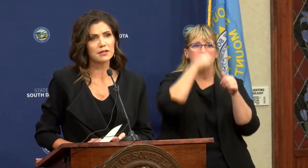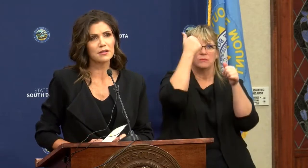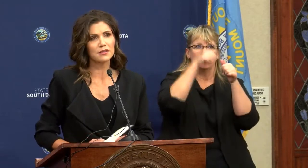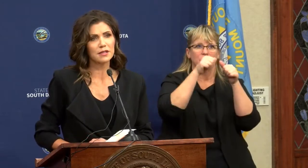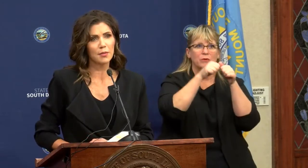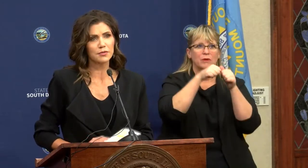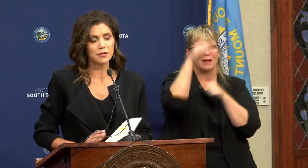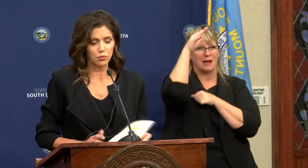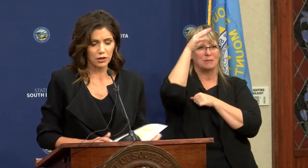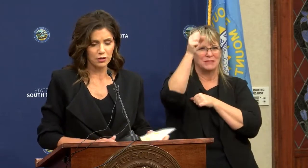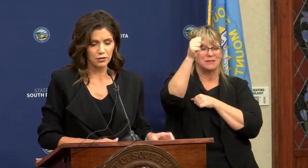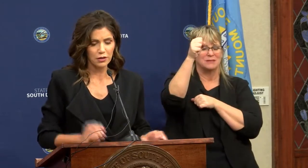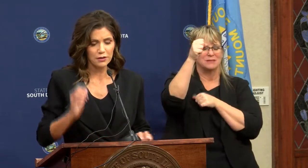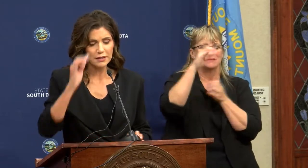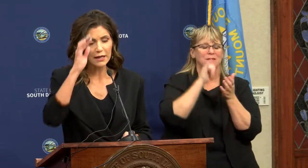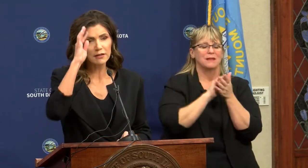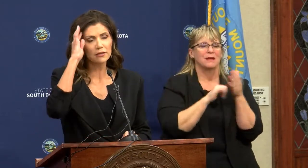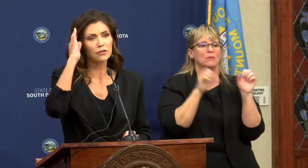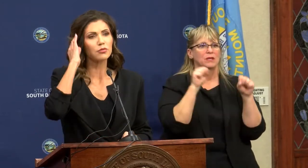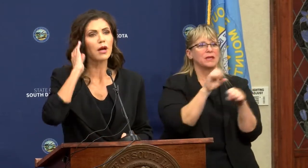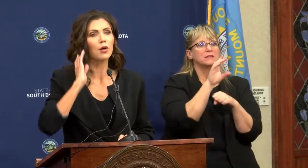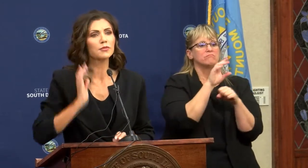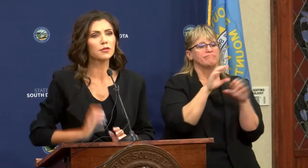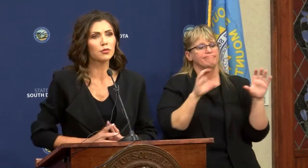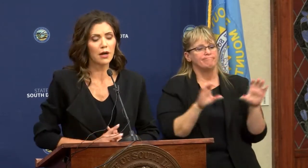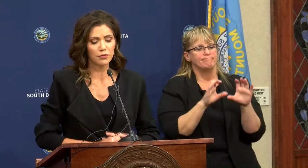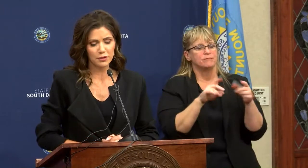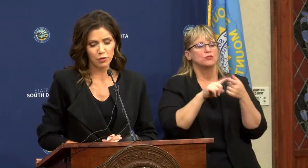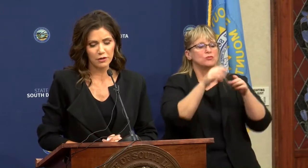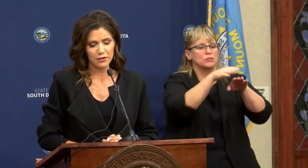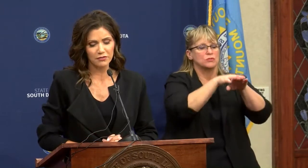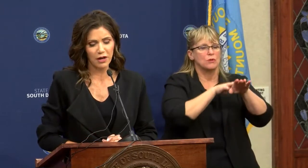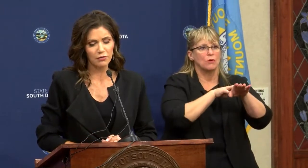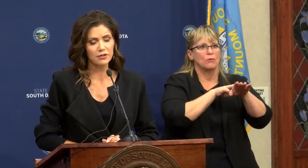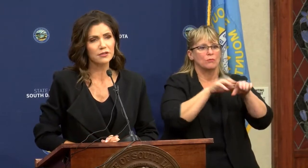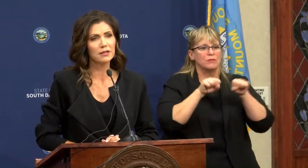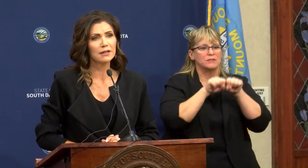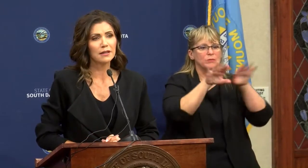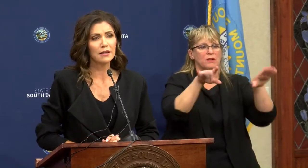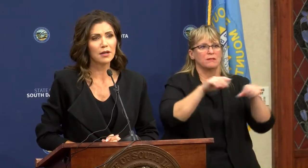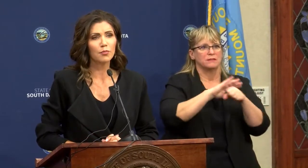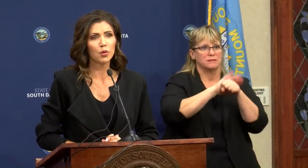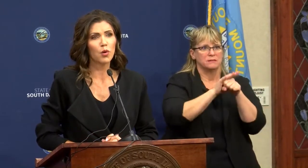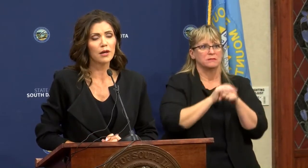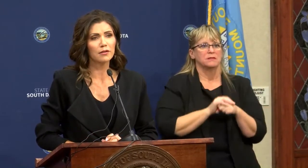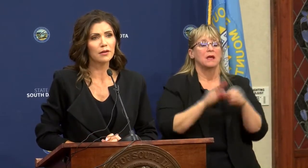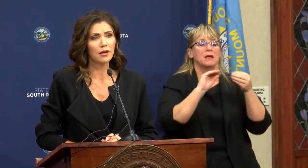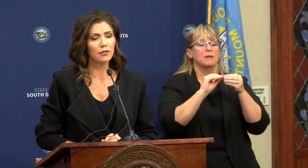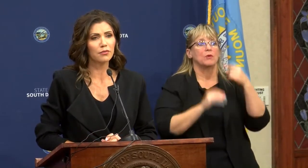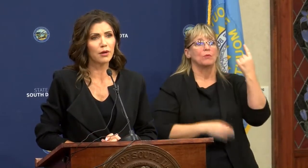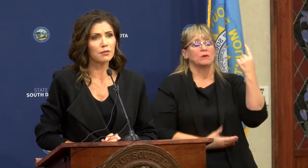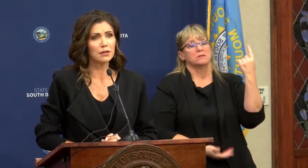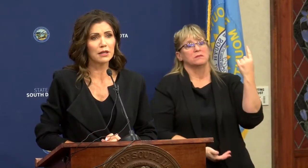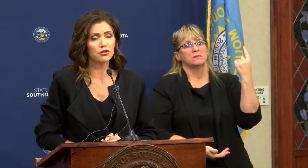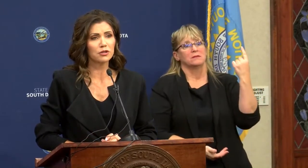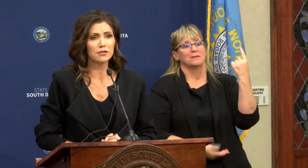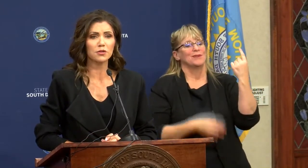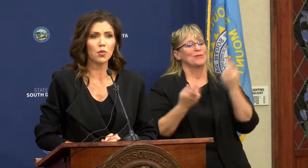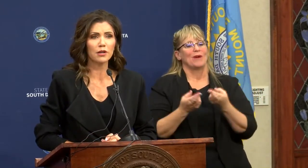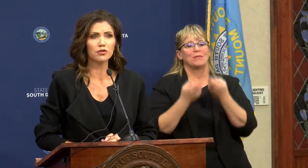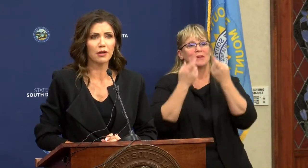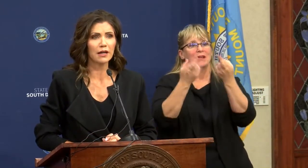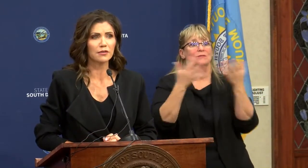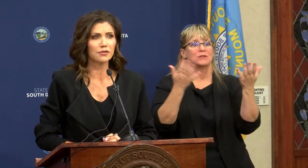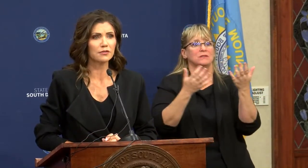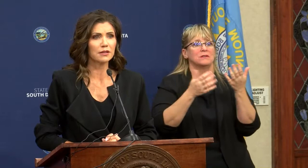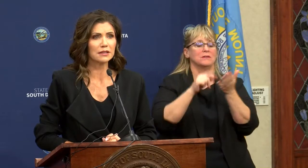common sense steps that we can take to help slow down the spread of this virus and number one the recommendation is